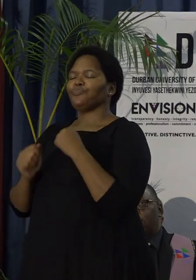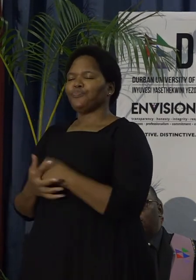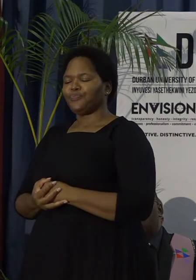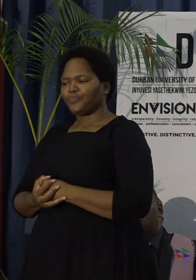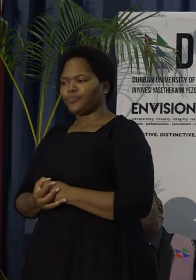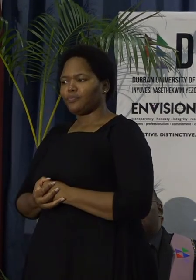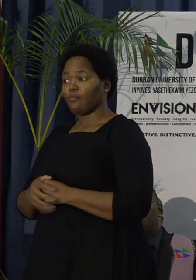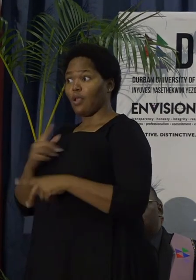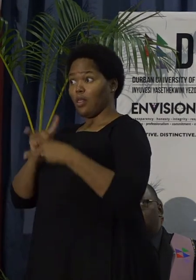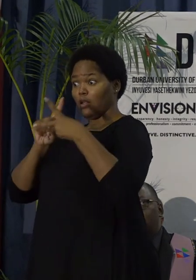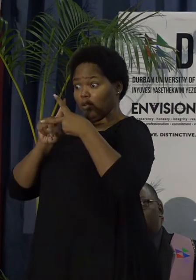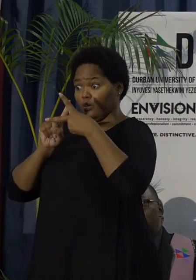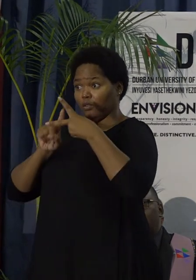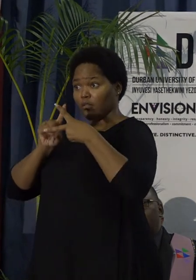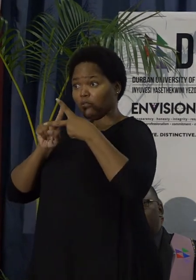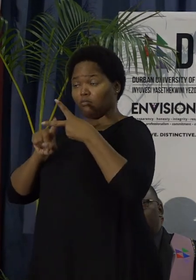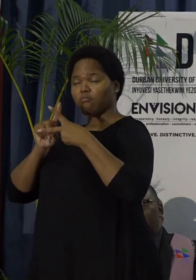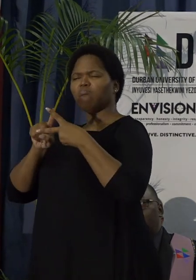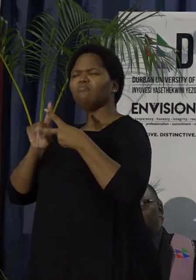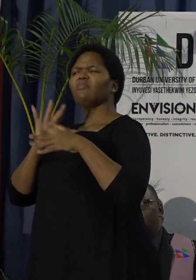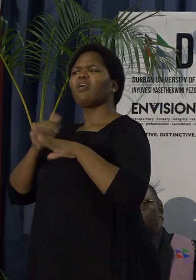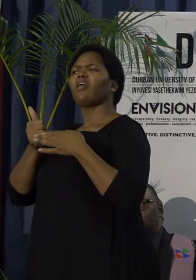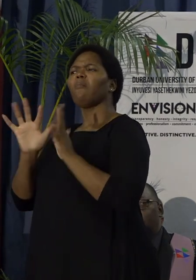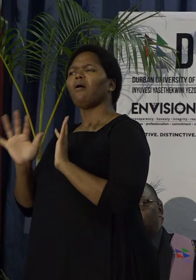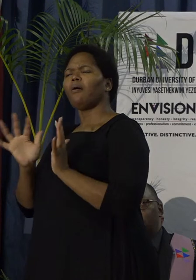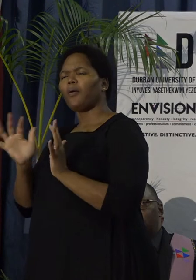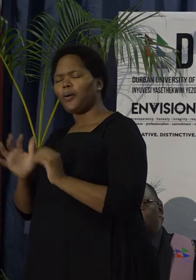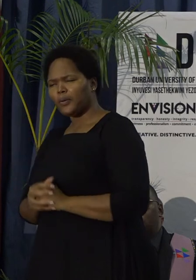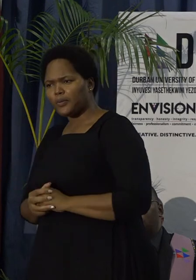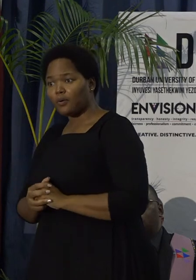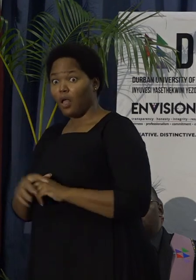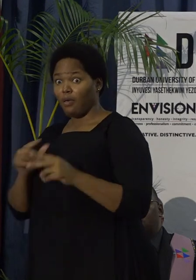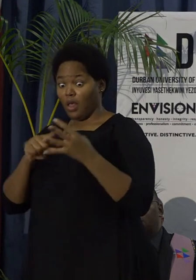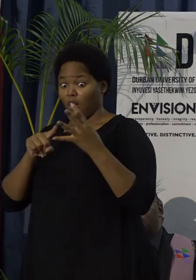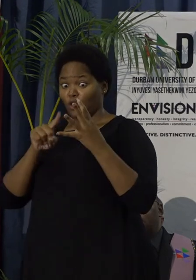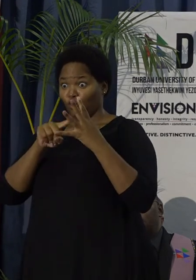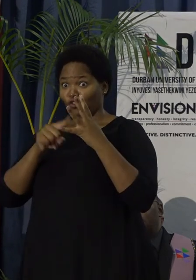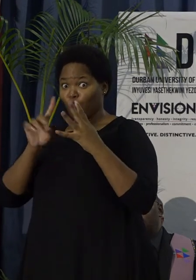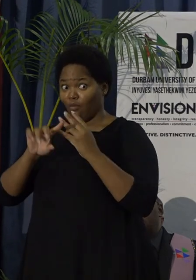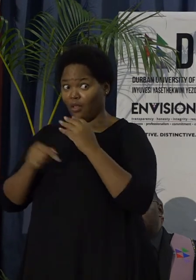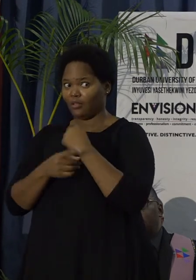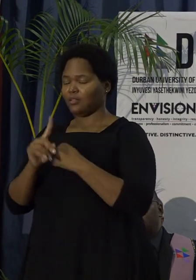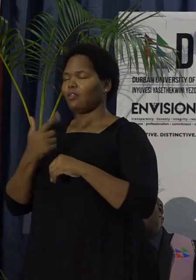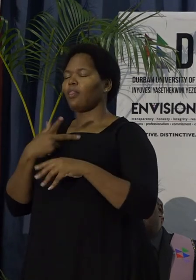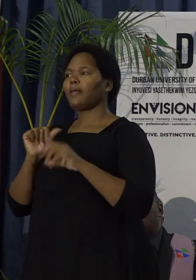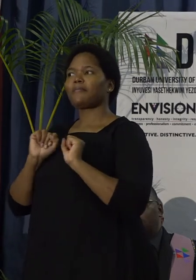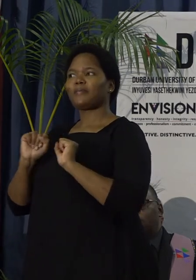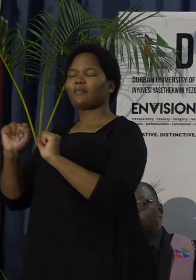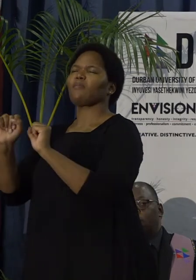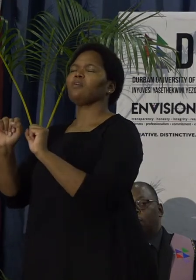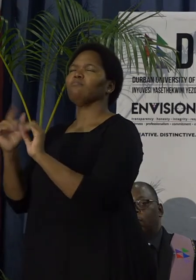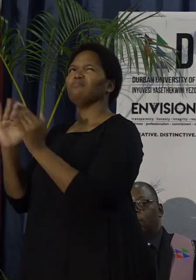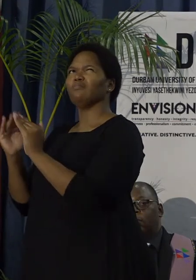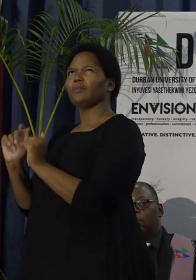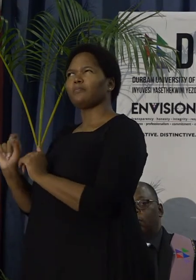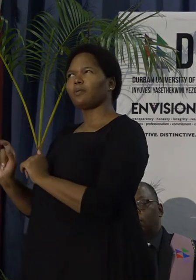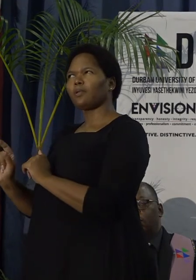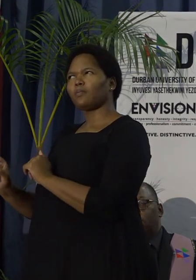So the first two are enablers, and the last two perspectives that sustainability and society